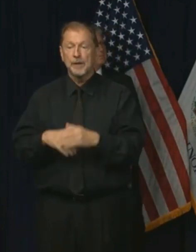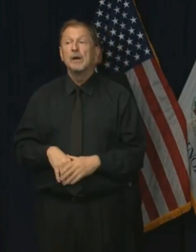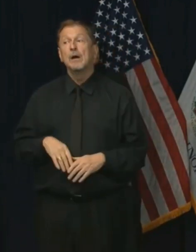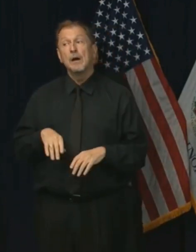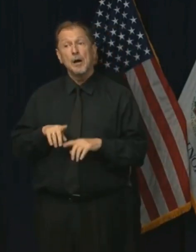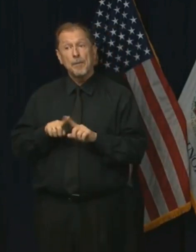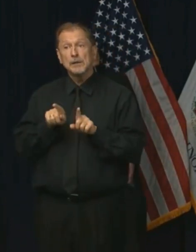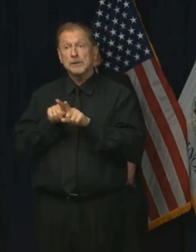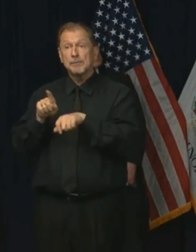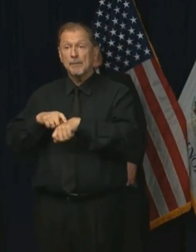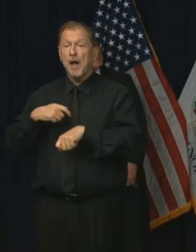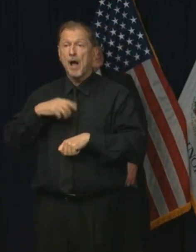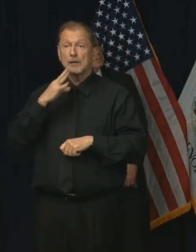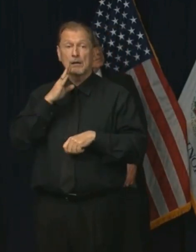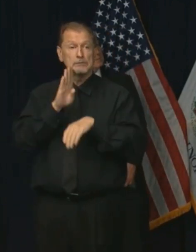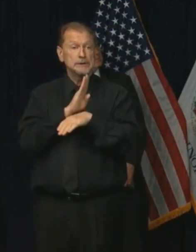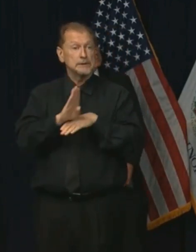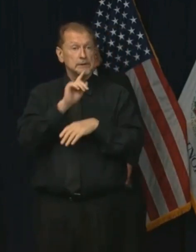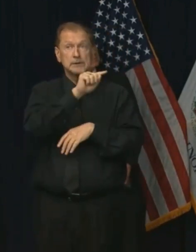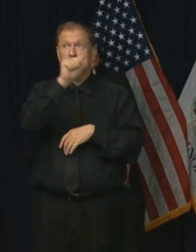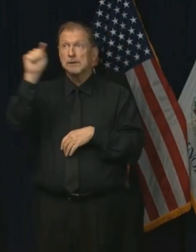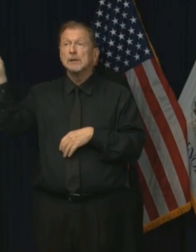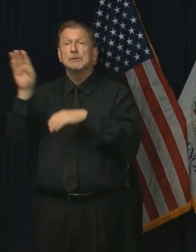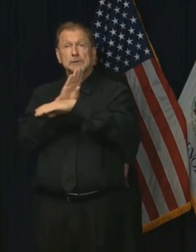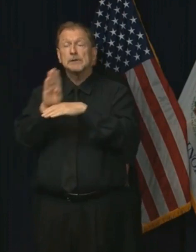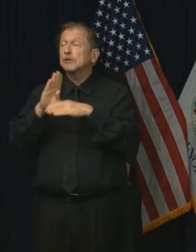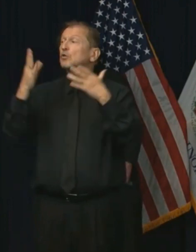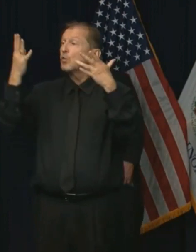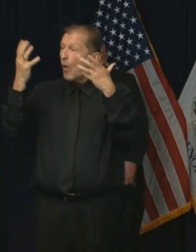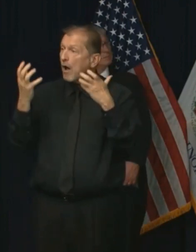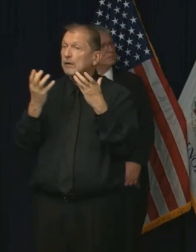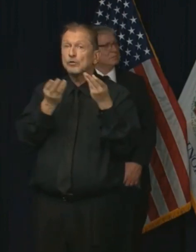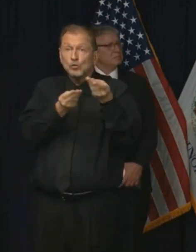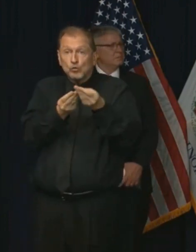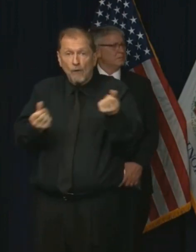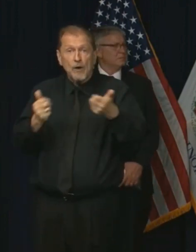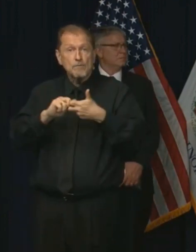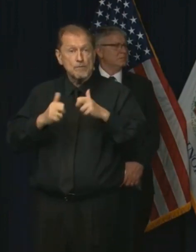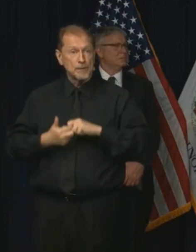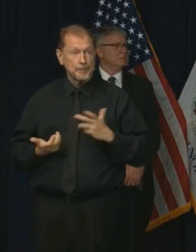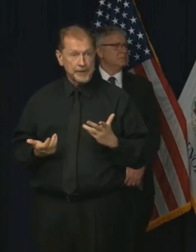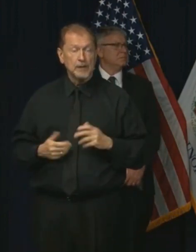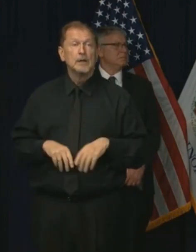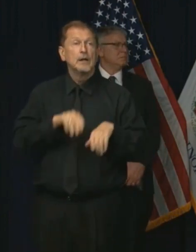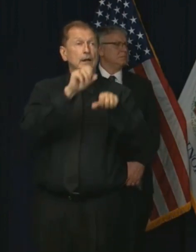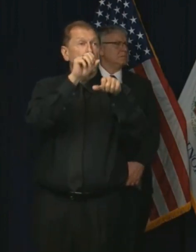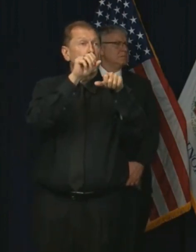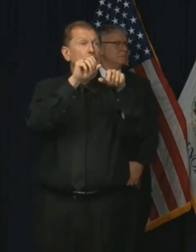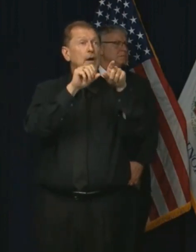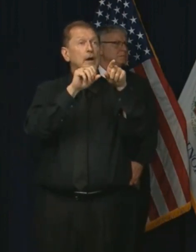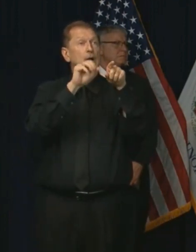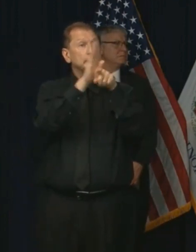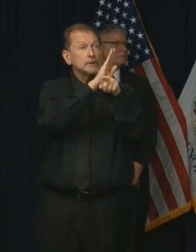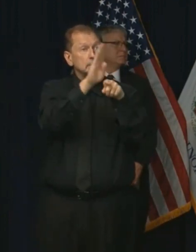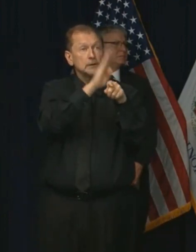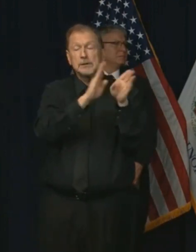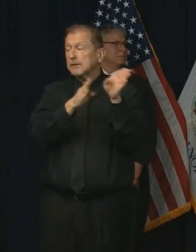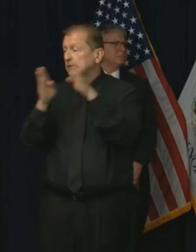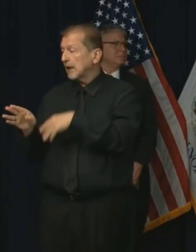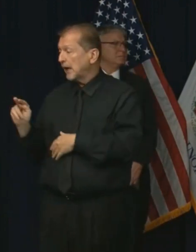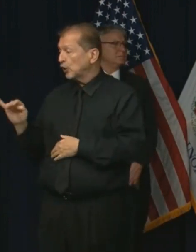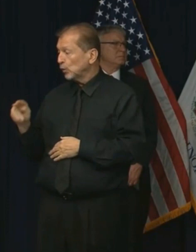many, many businesses. They want to work this out. The workers, the unions and the businesses